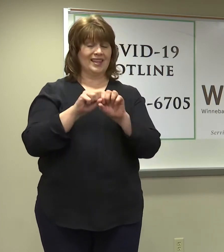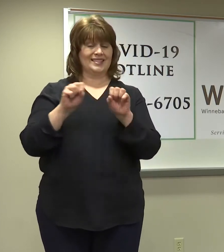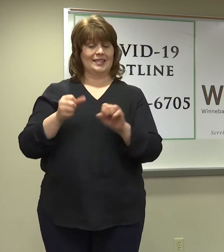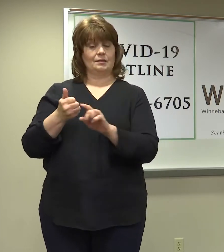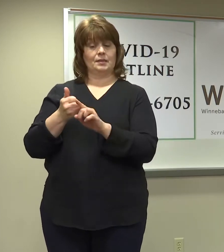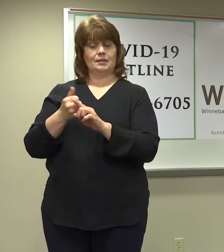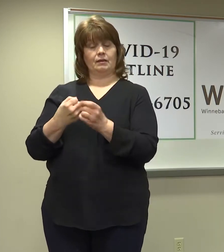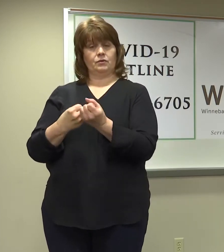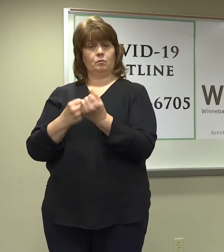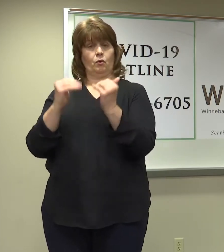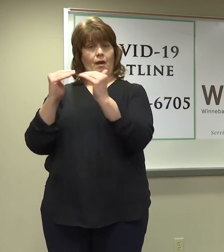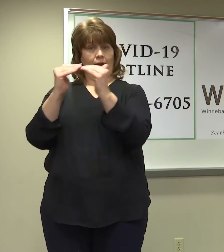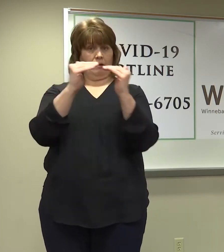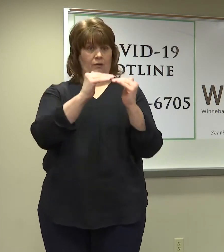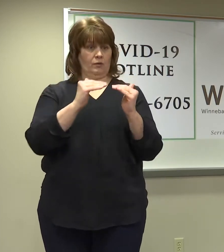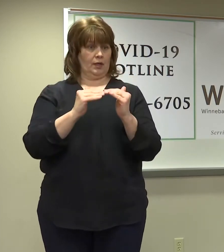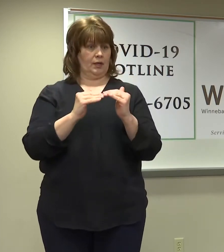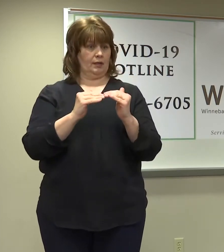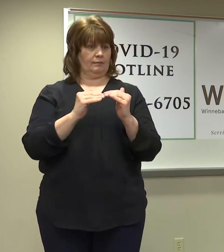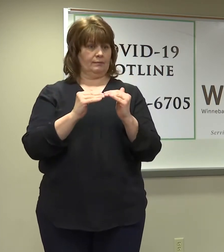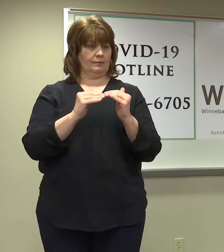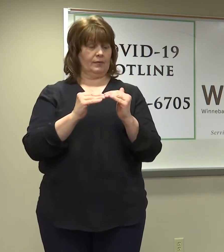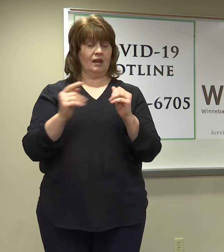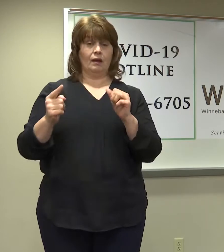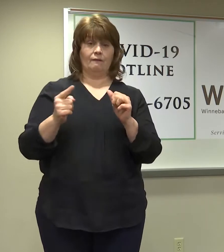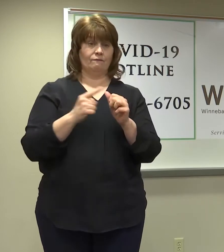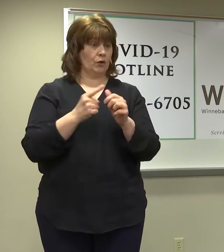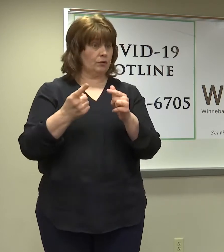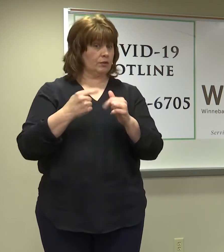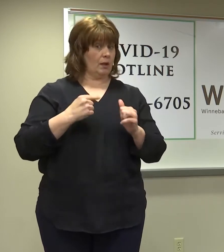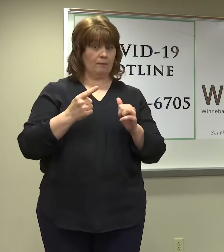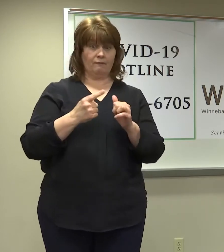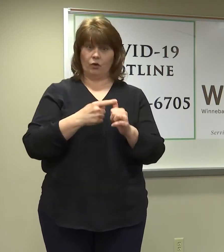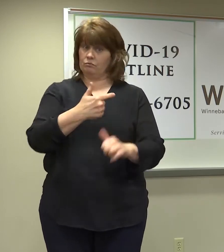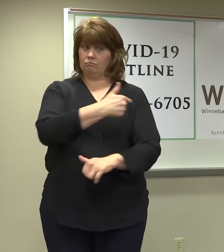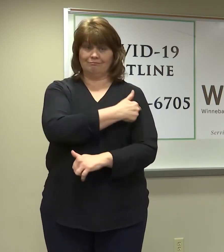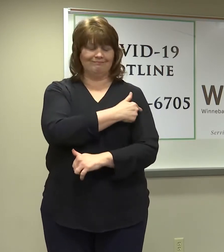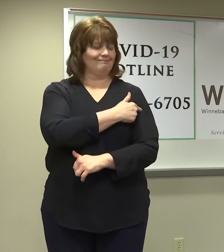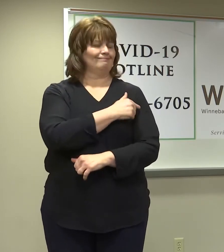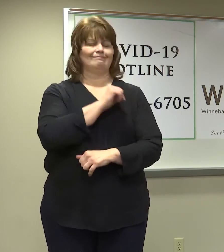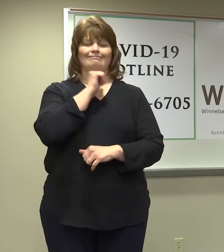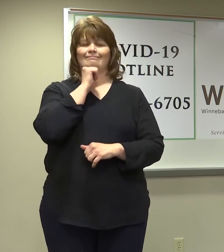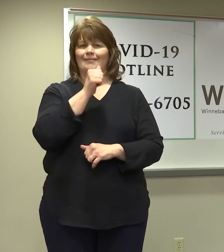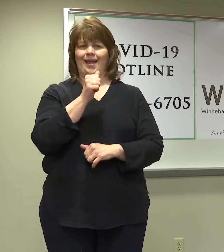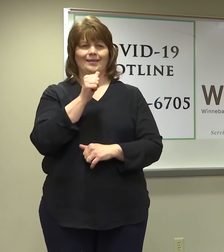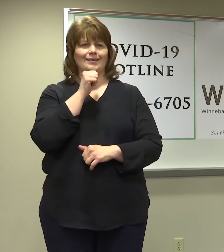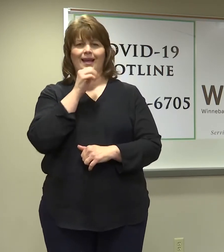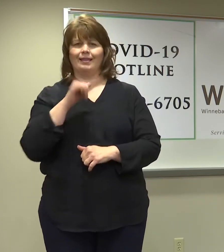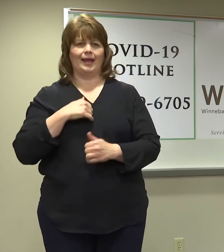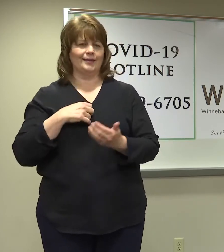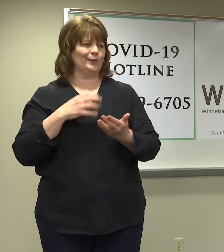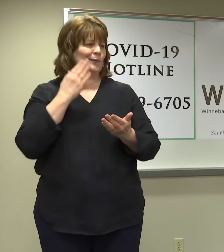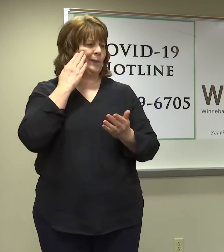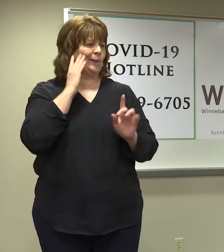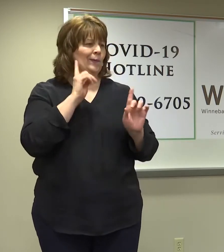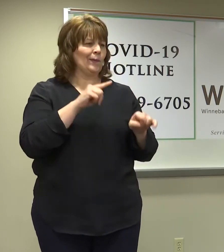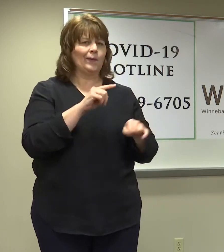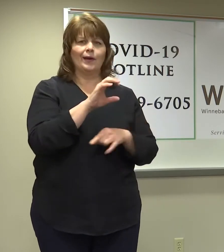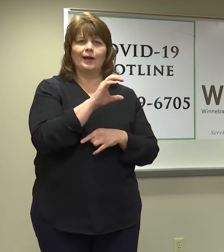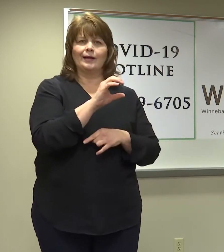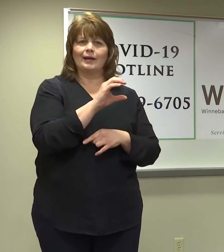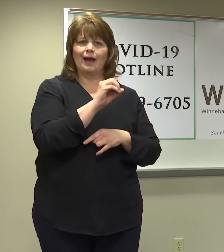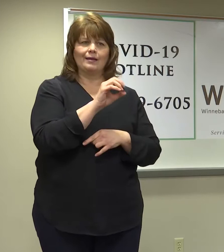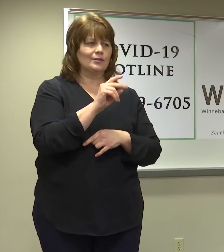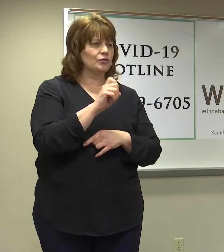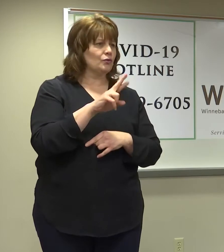It's not a first come, first serve. This is not like a concert ticket where we all kind of rapid dial in and whoever gets the most calls